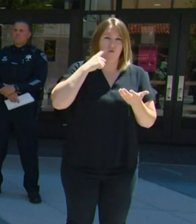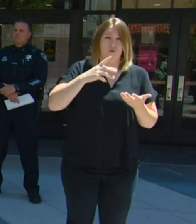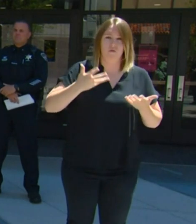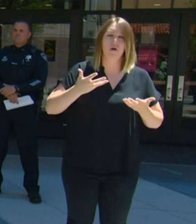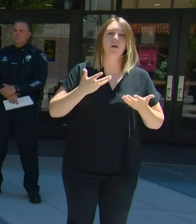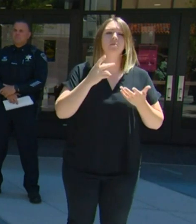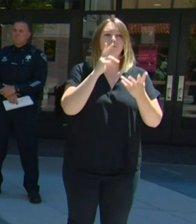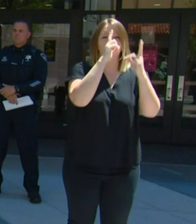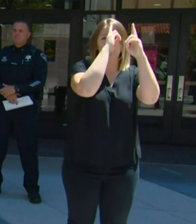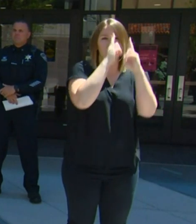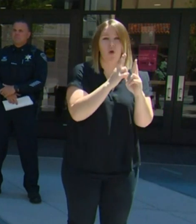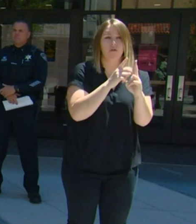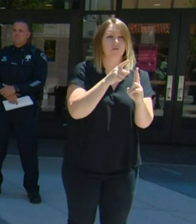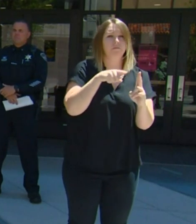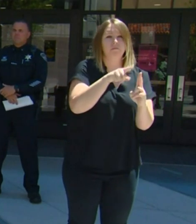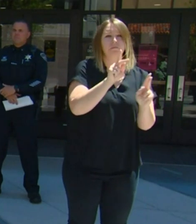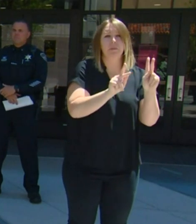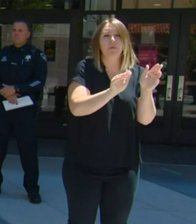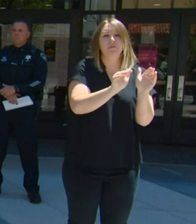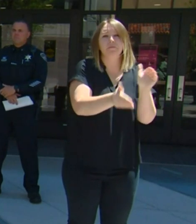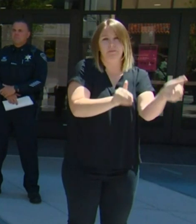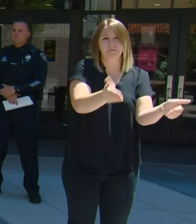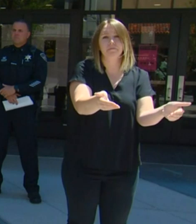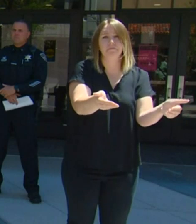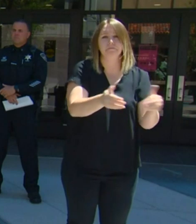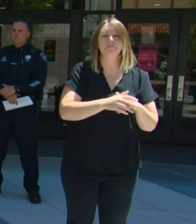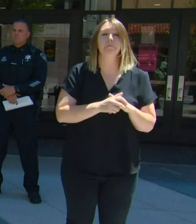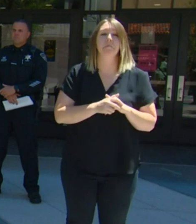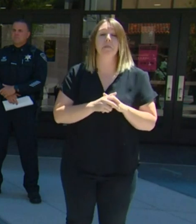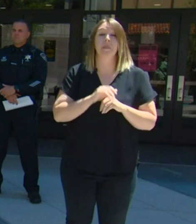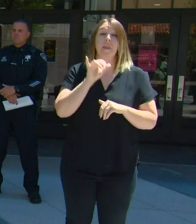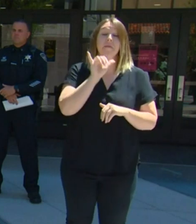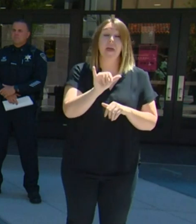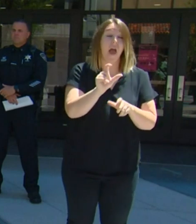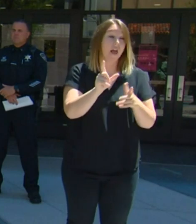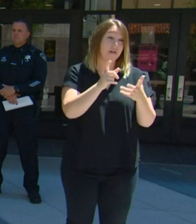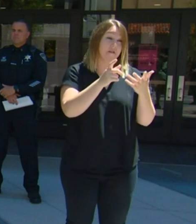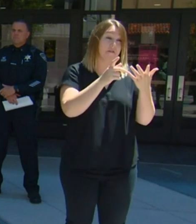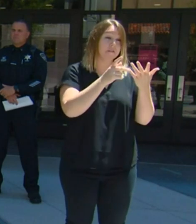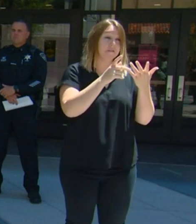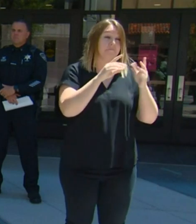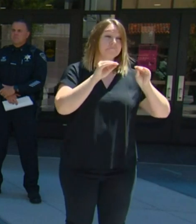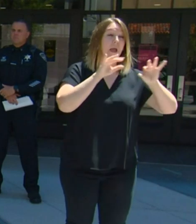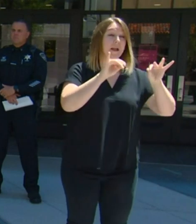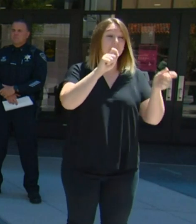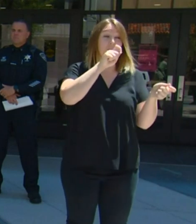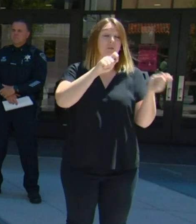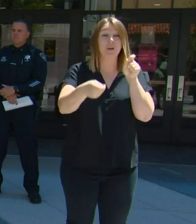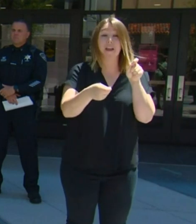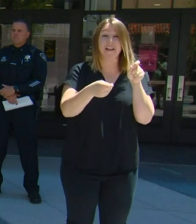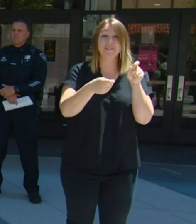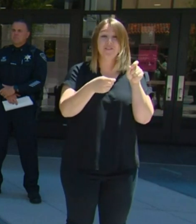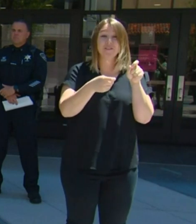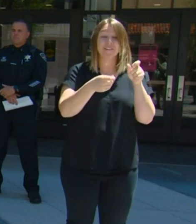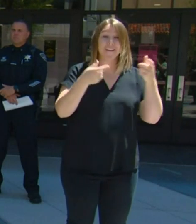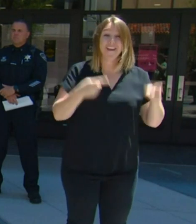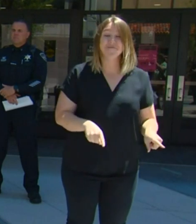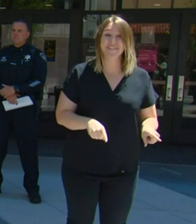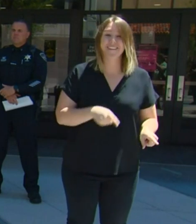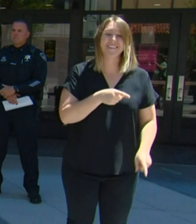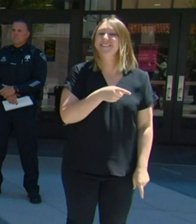But that is not where the real work happens. The real work happens with the person in the mirror.